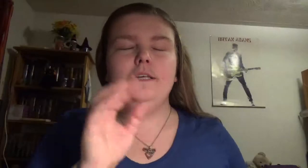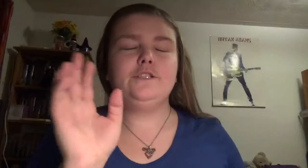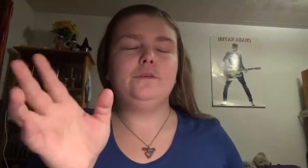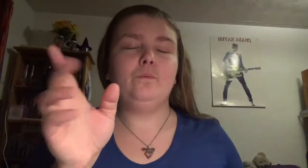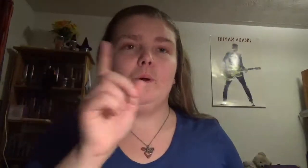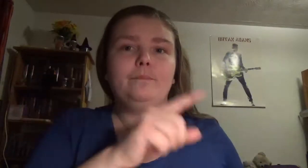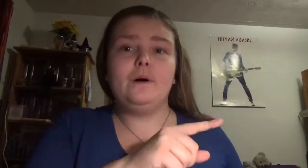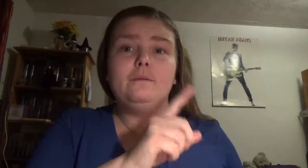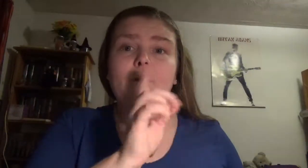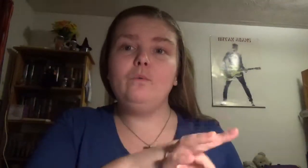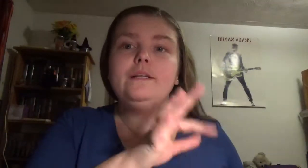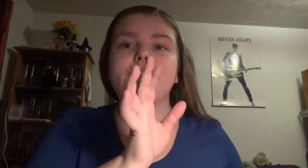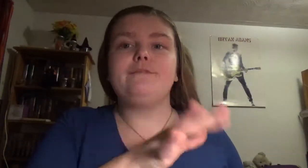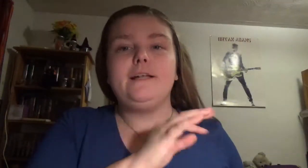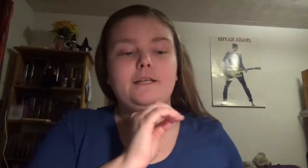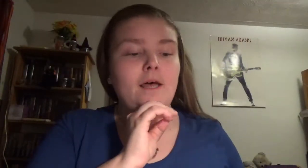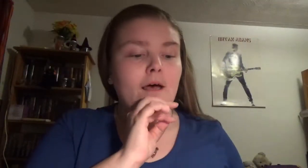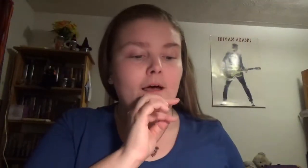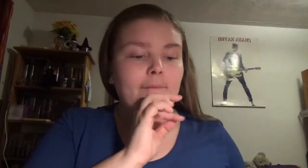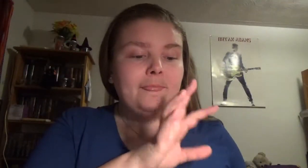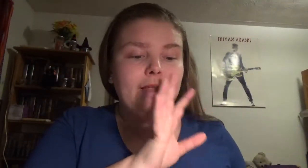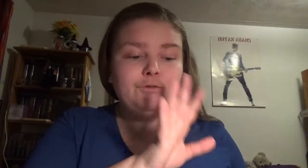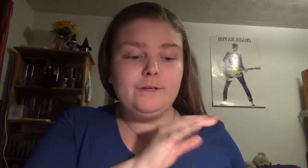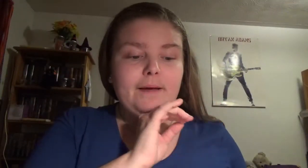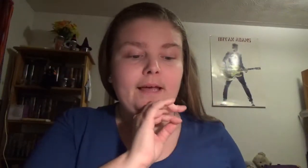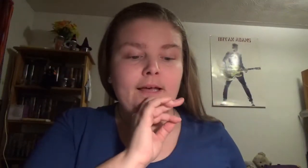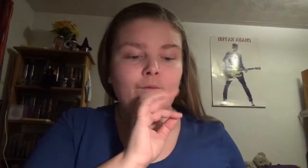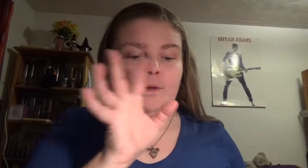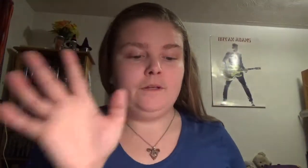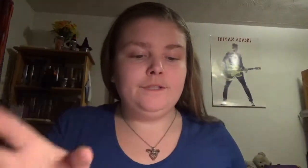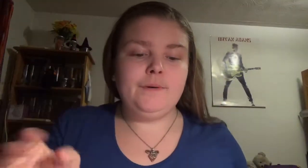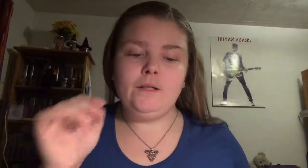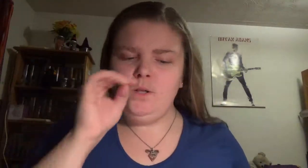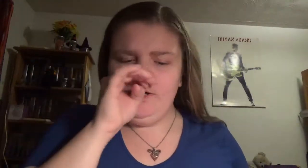part one is divided, is written by Anne, one is by Laura.